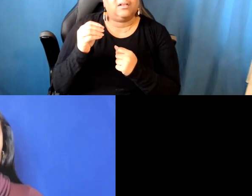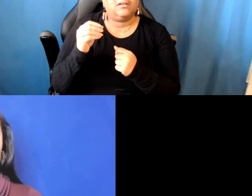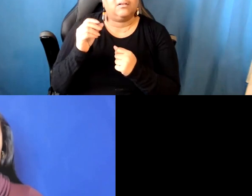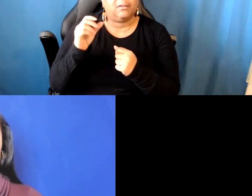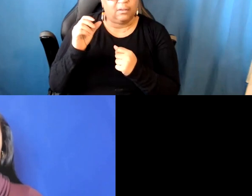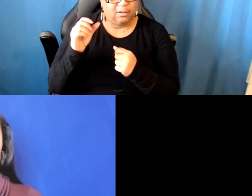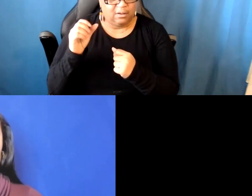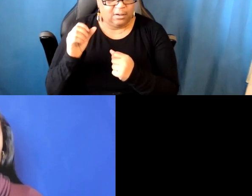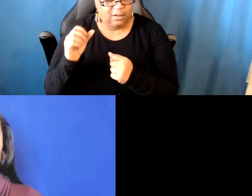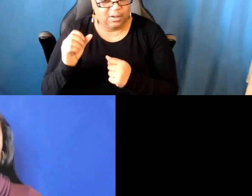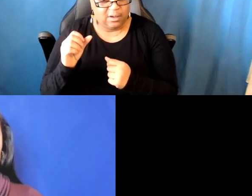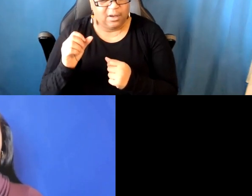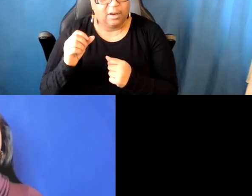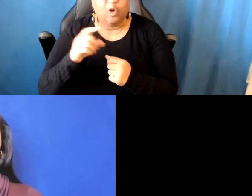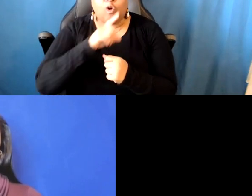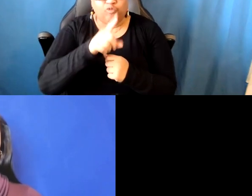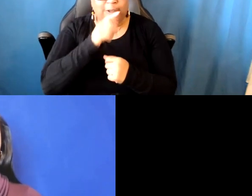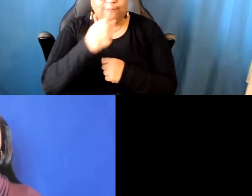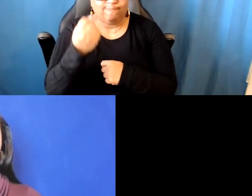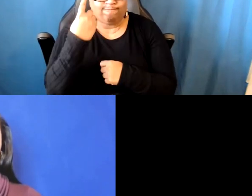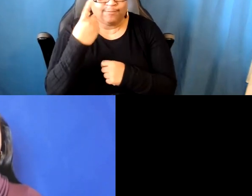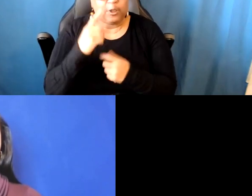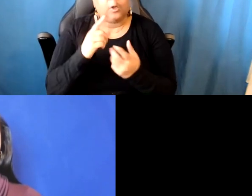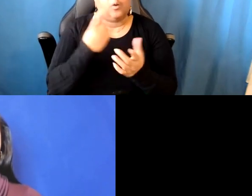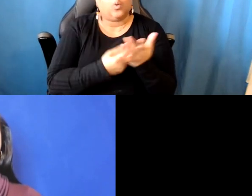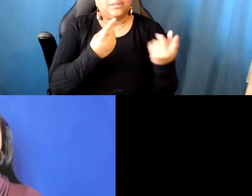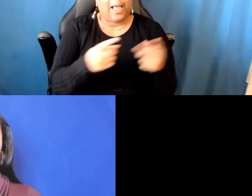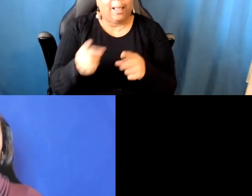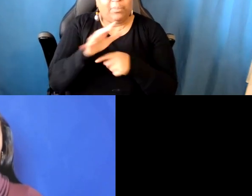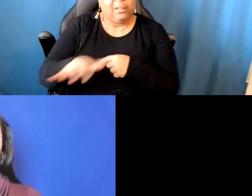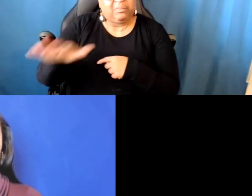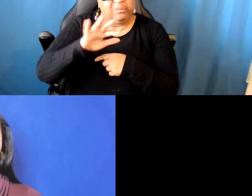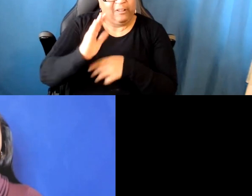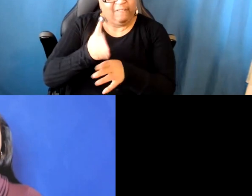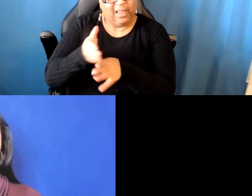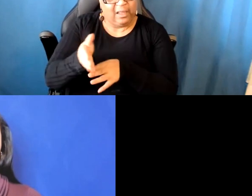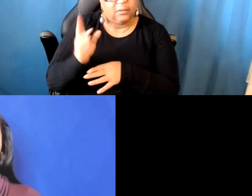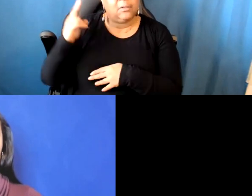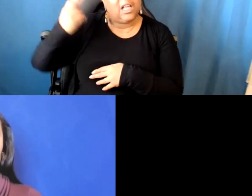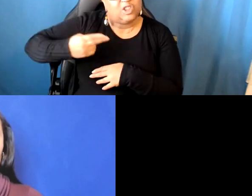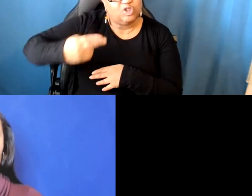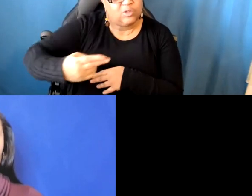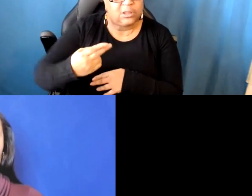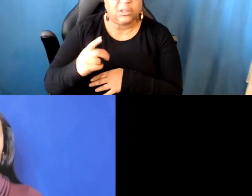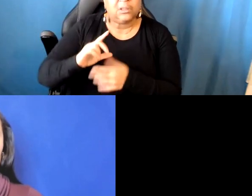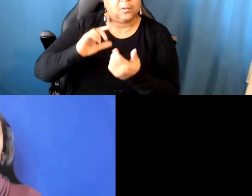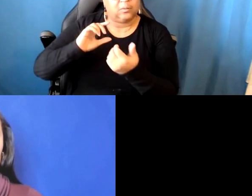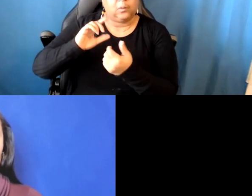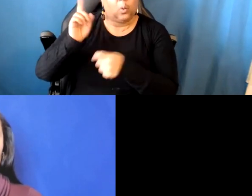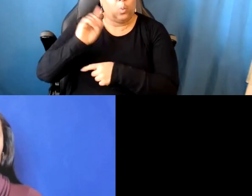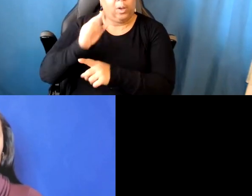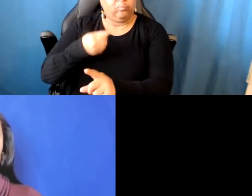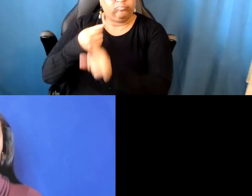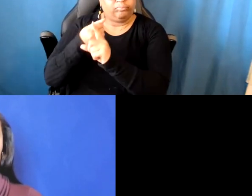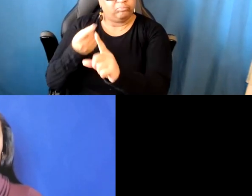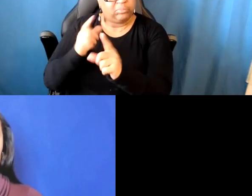made it possible for the field to be where it is. And again, I should say, you know, there's no one art field. There are many, many different kinds of